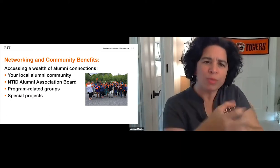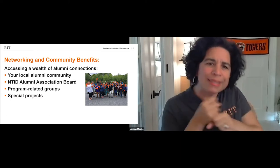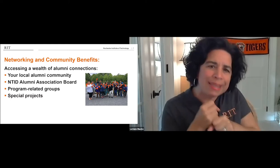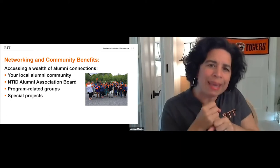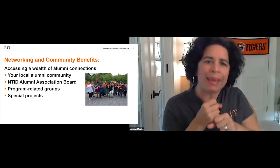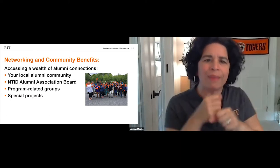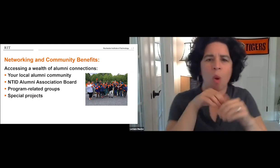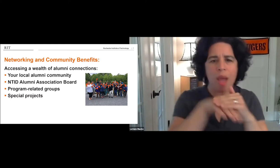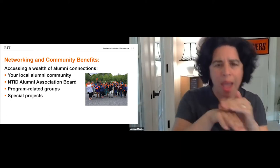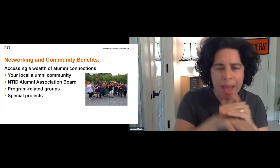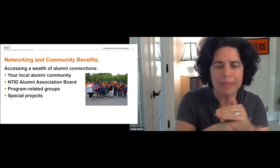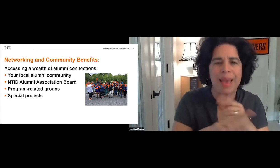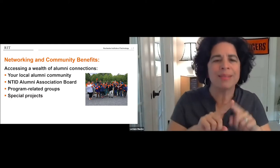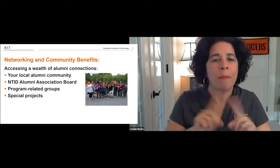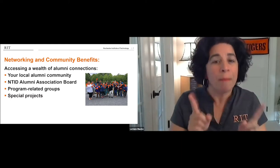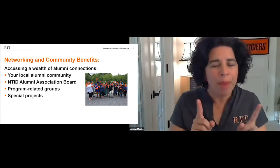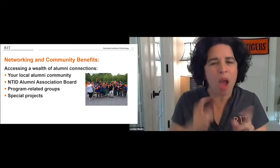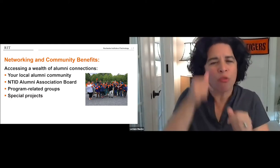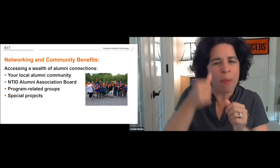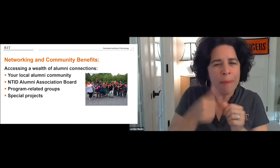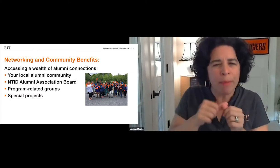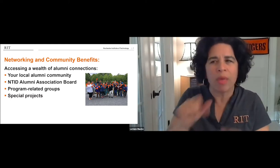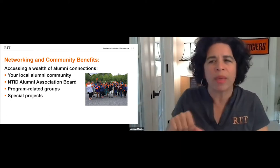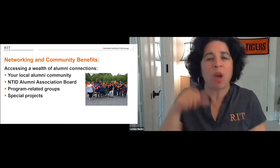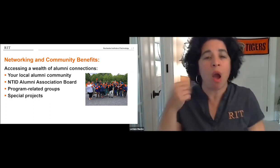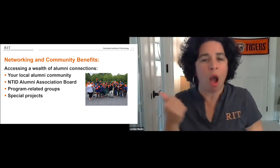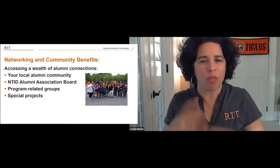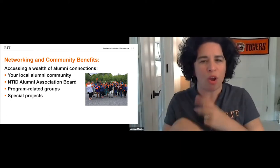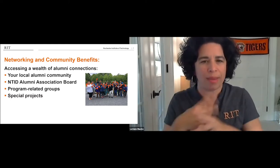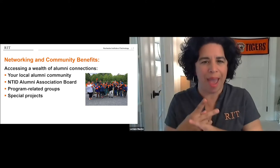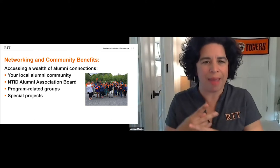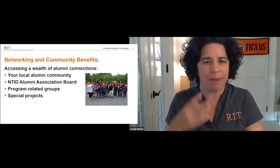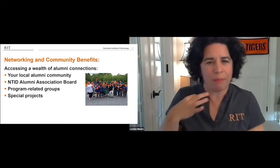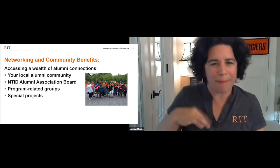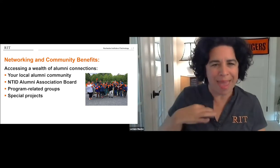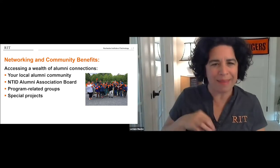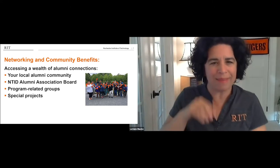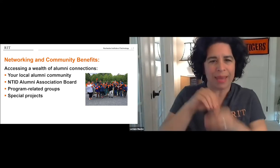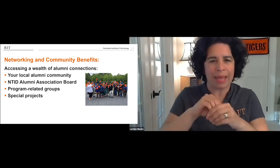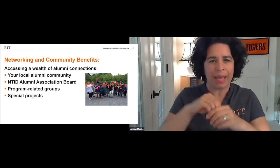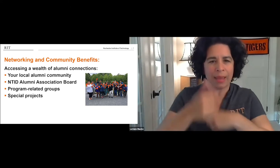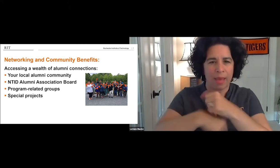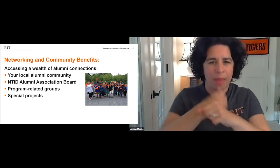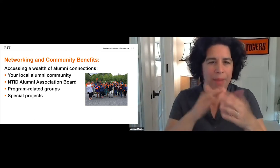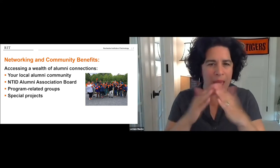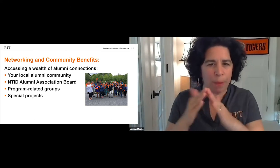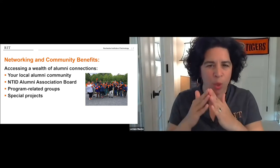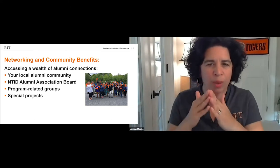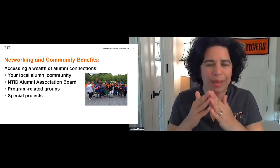can physically receive or access. But remember, there's a whole other type of benefits as well in the